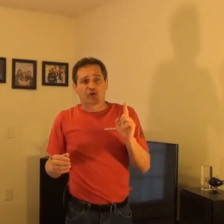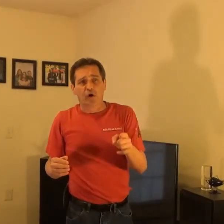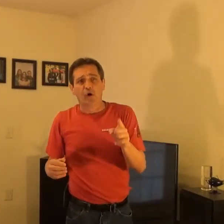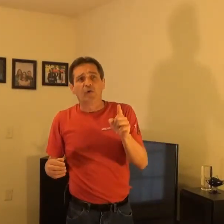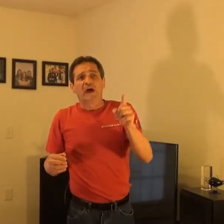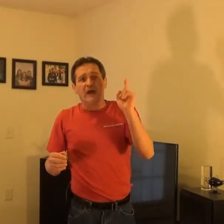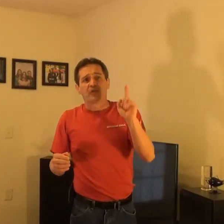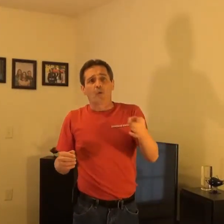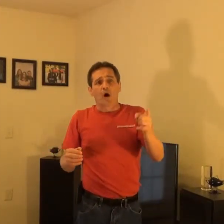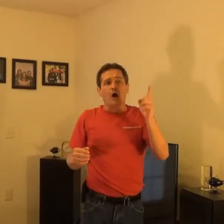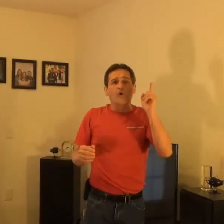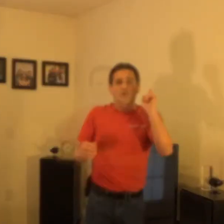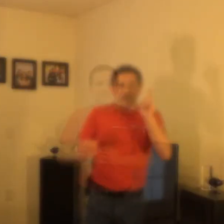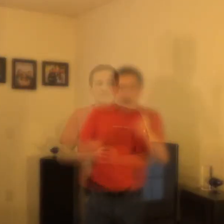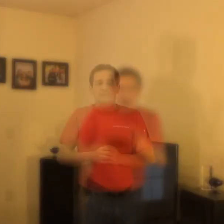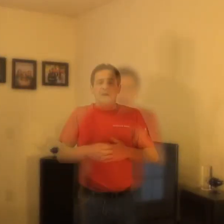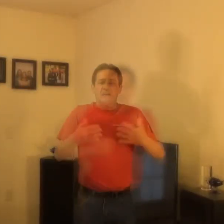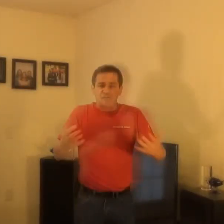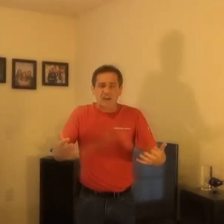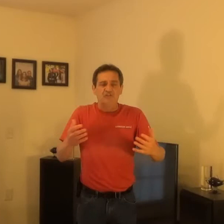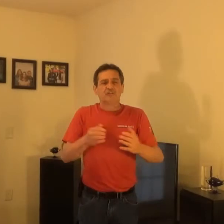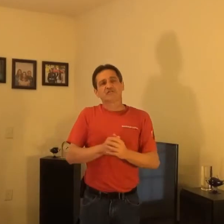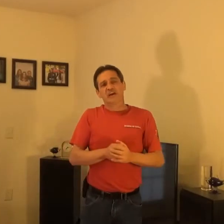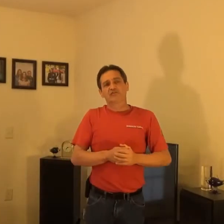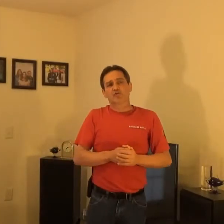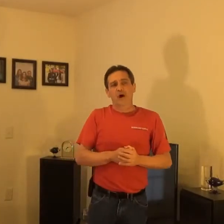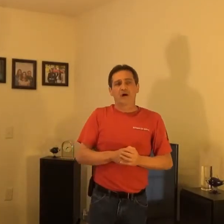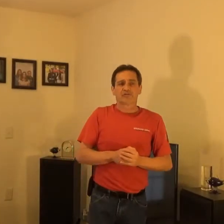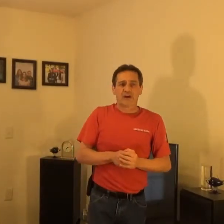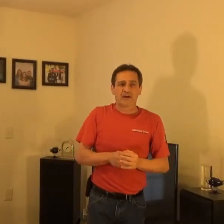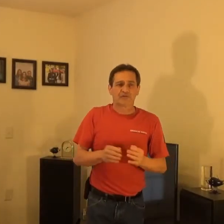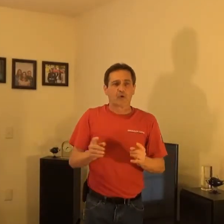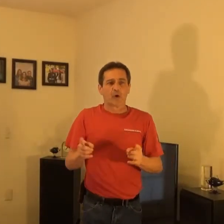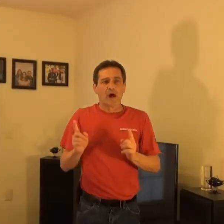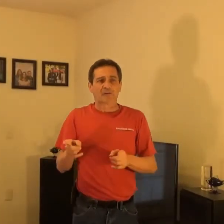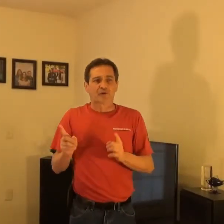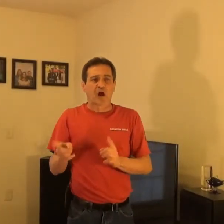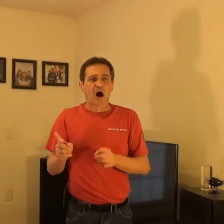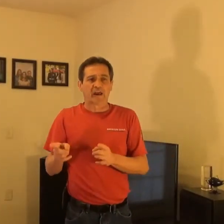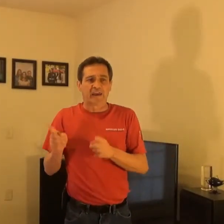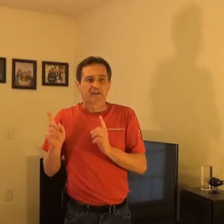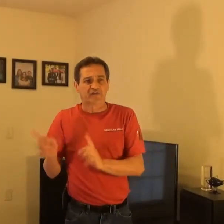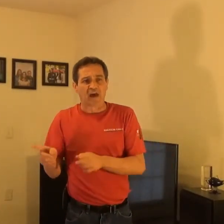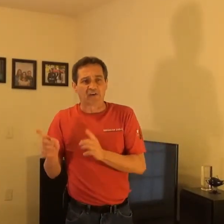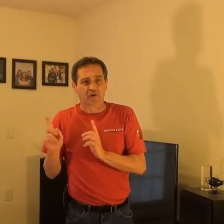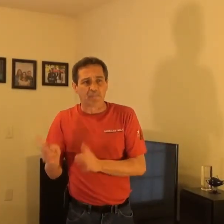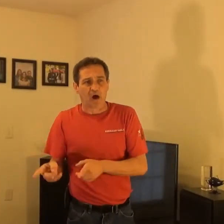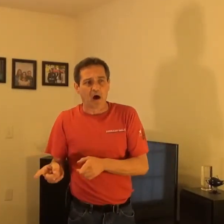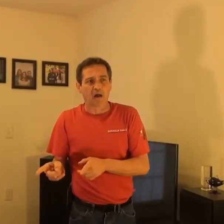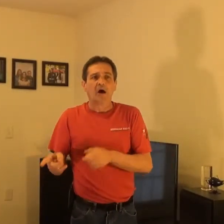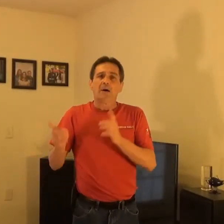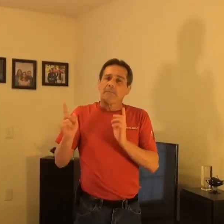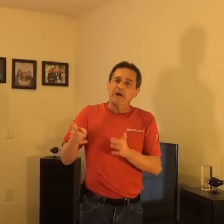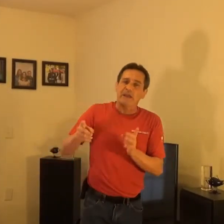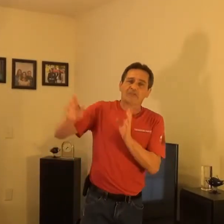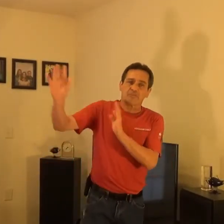truth in the world today. Ephesians 6.12 says, For we wrestle not against flesh and blood, but against